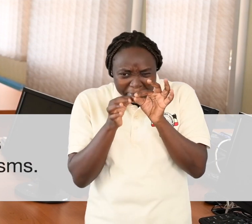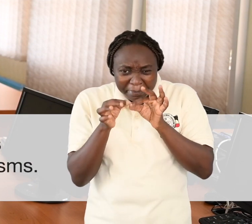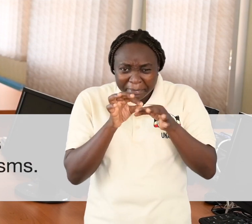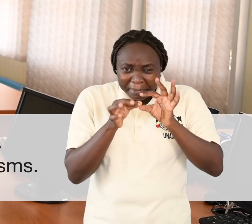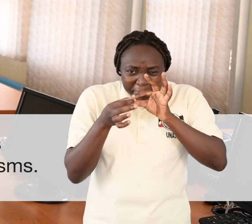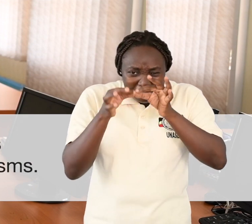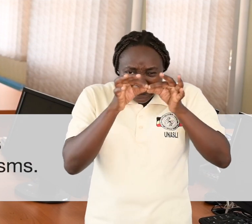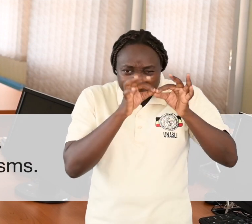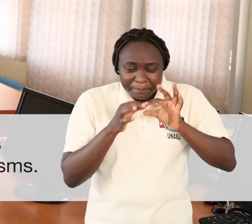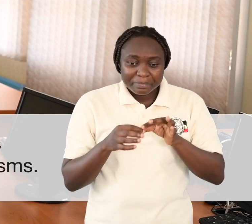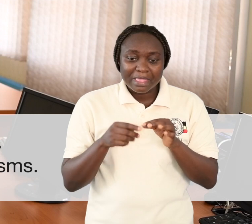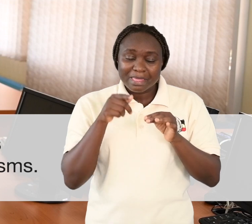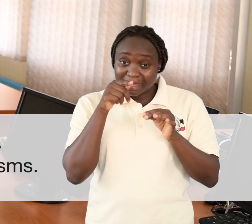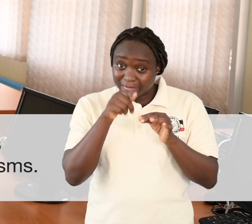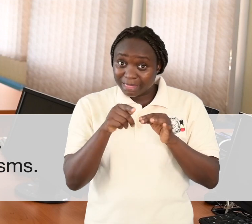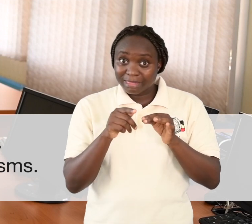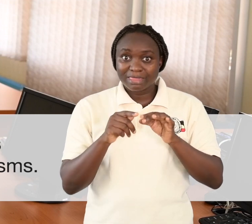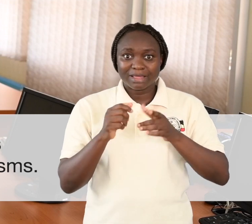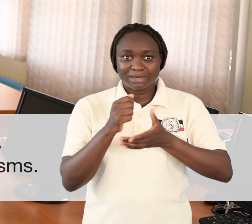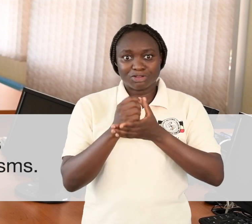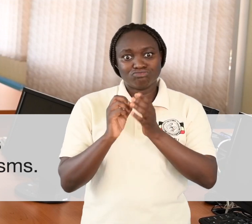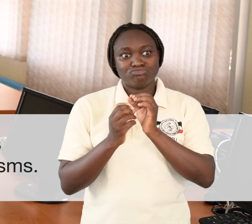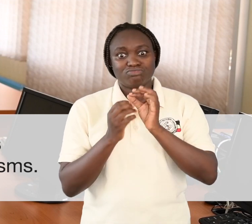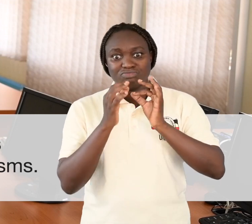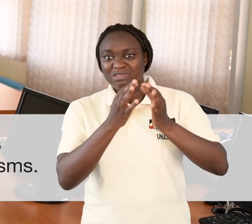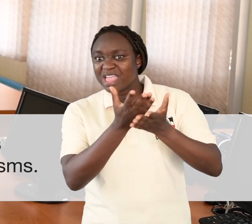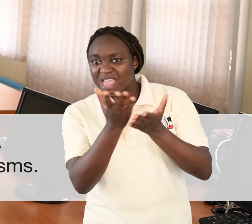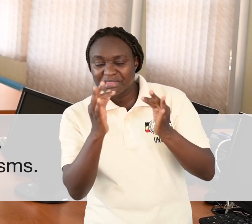life that make up living organisms.